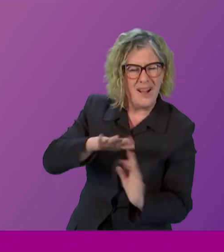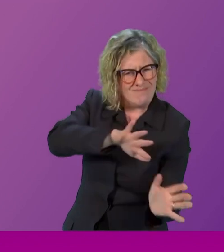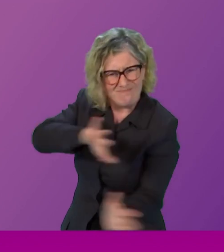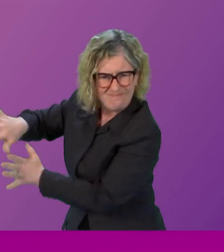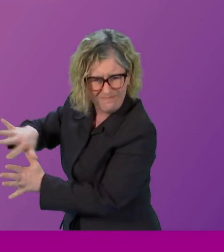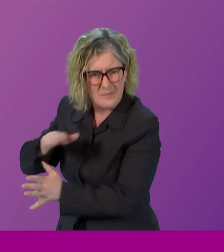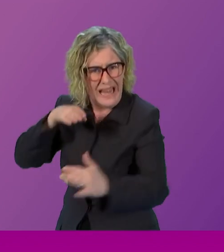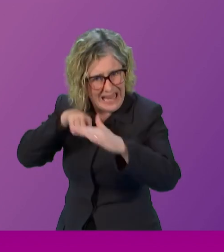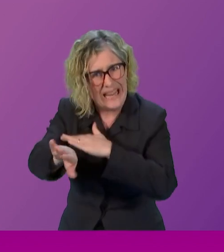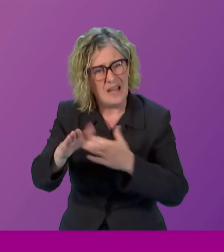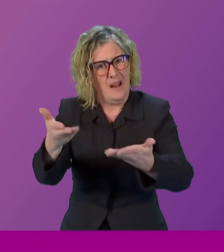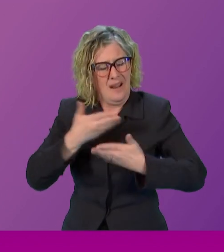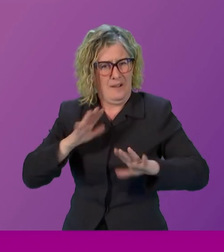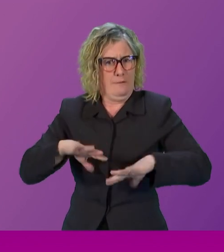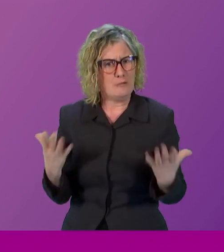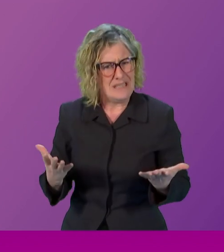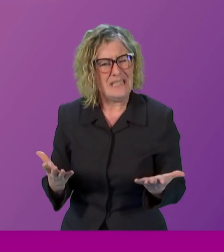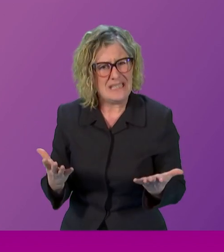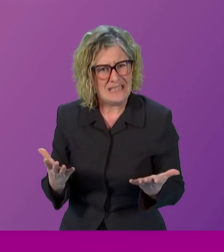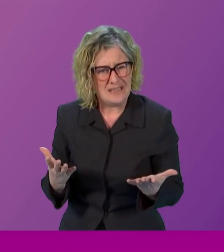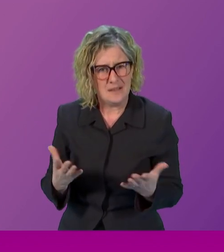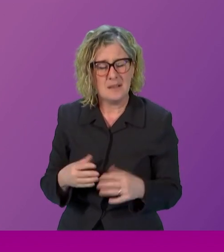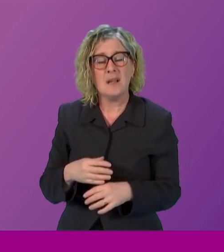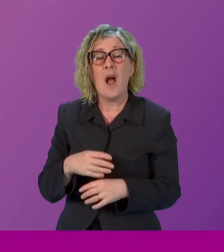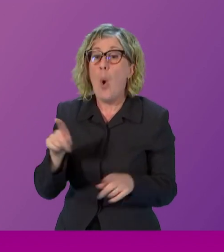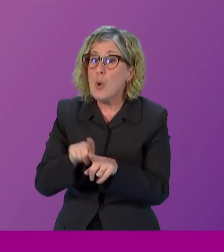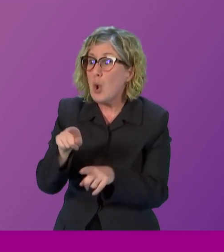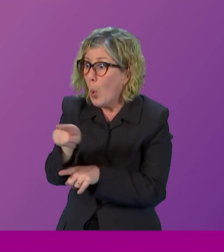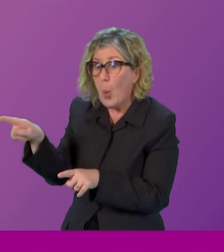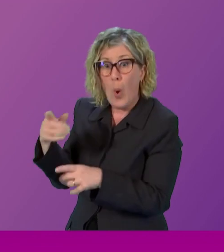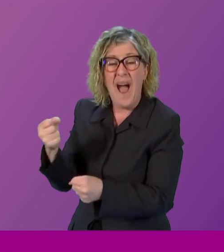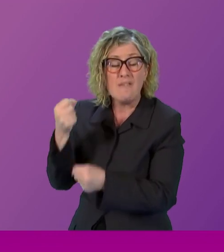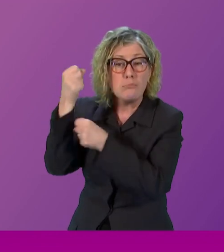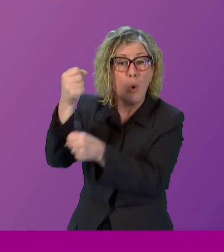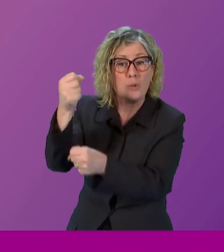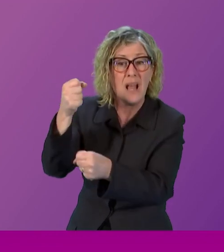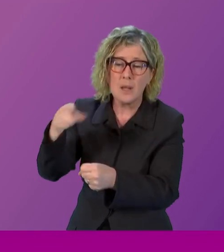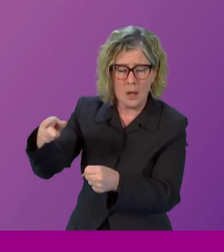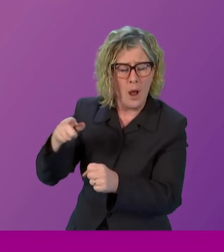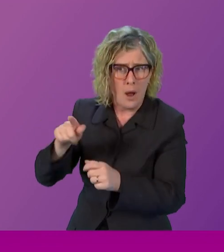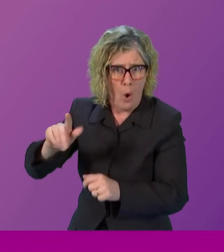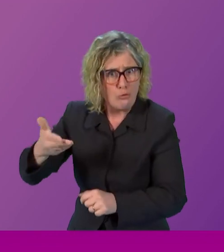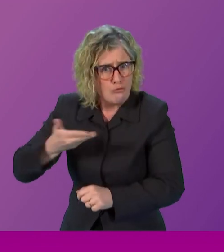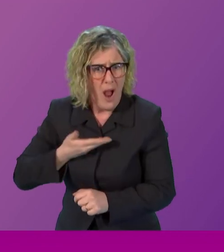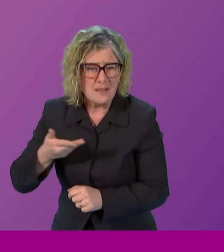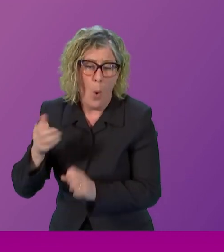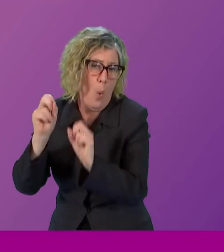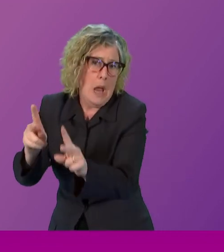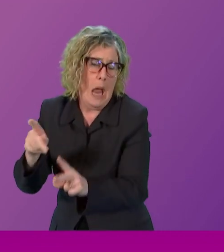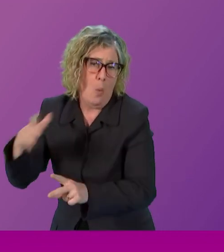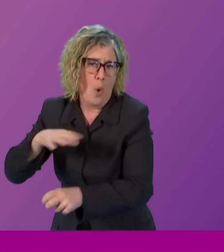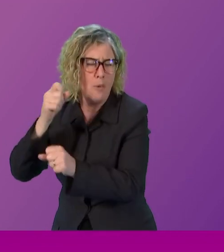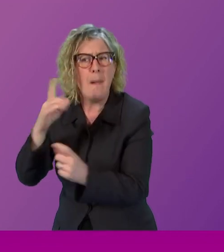and those who want to protest they also have a democratic right to do so but come and do it here where